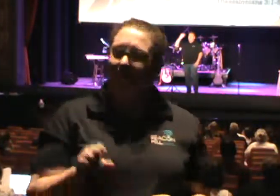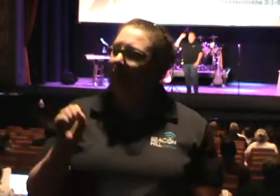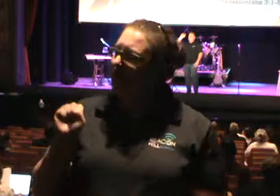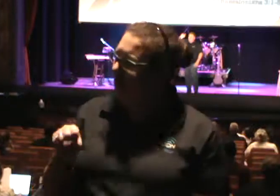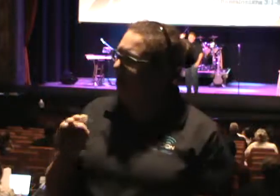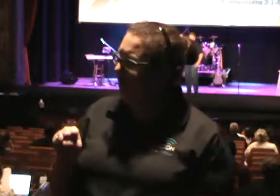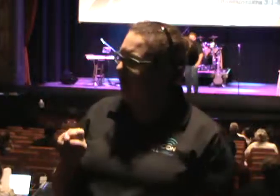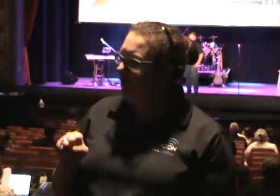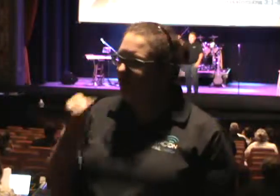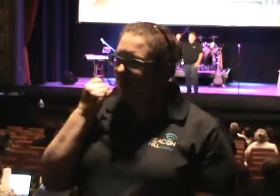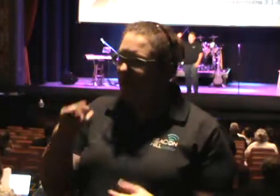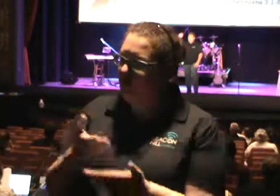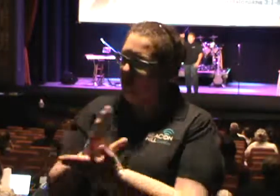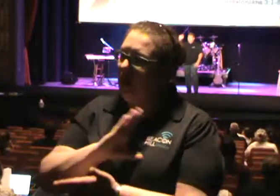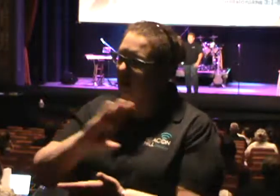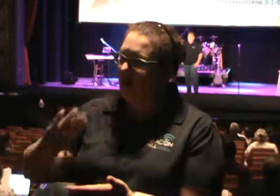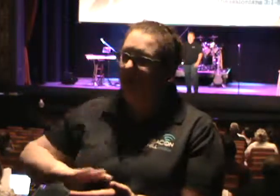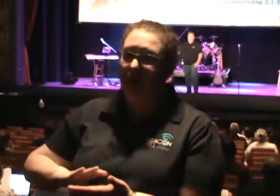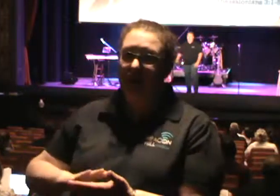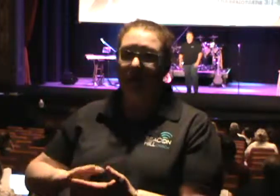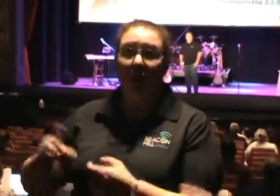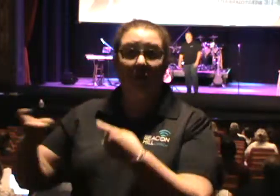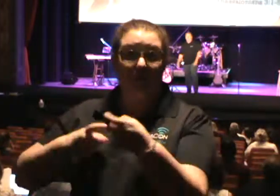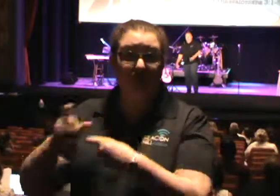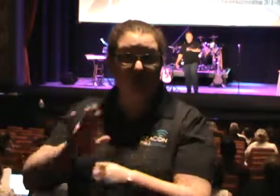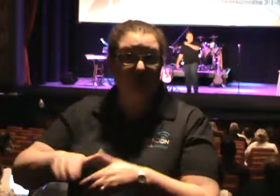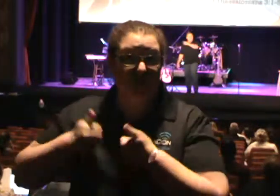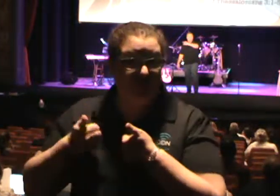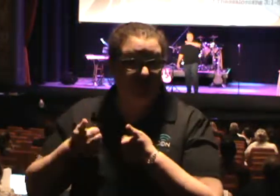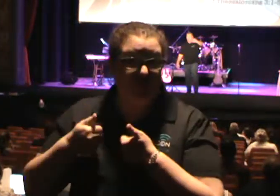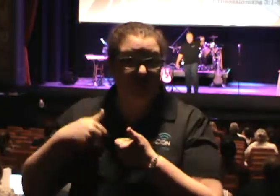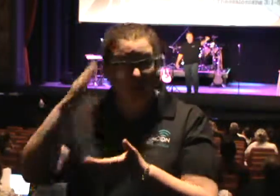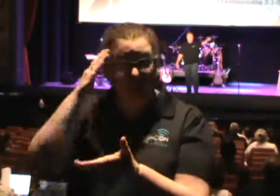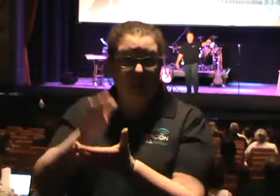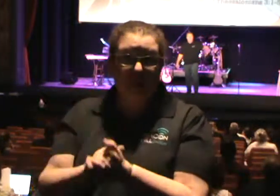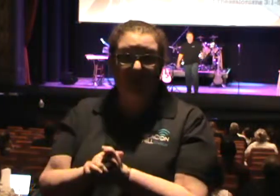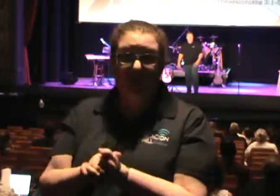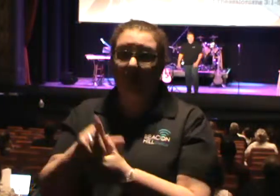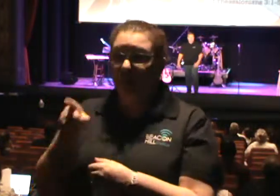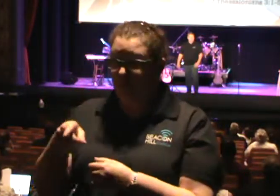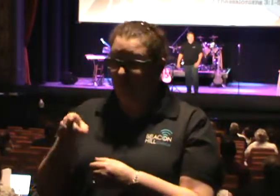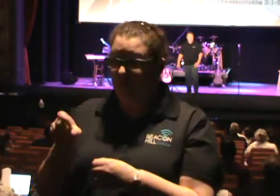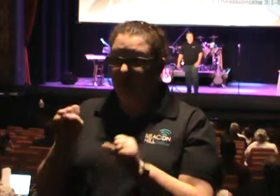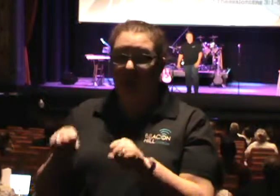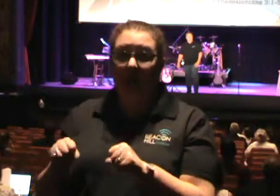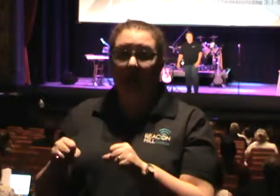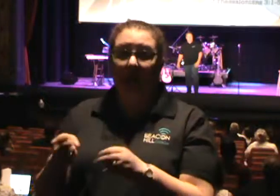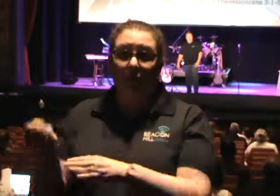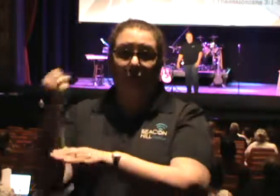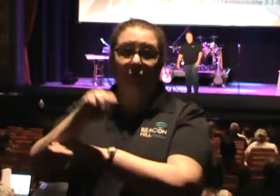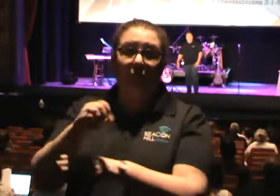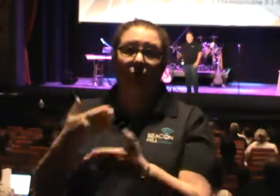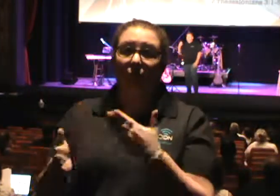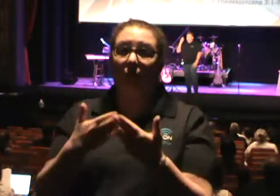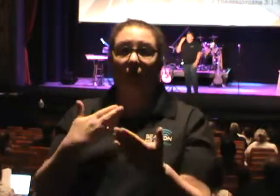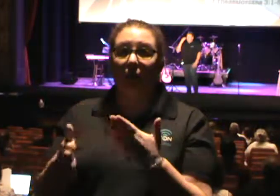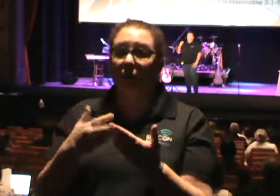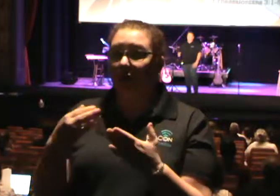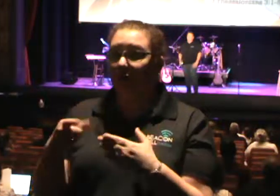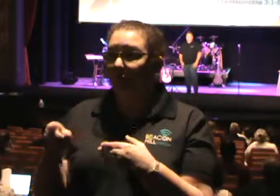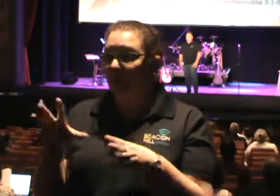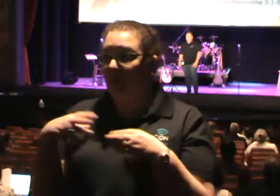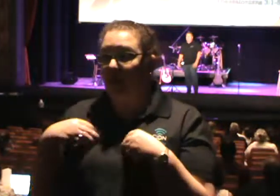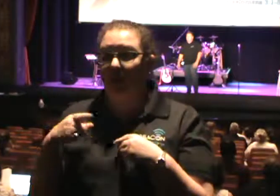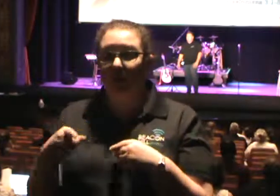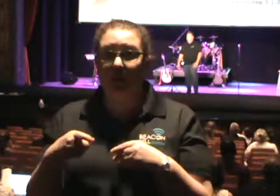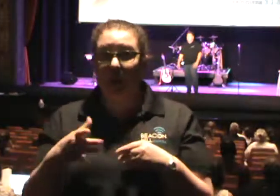said, James, if you allow Christ to take hold in your life, I believe you can conquer whatever the world throws at you. And this man who